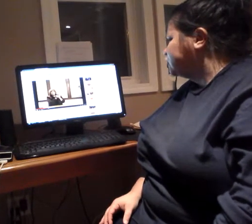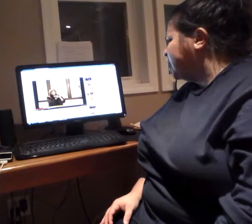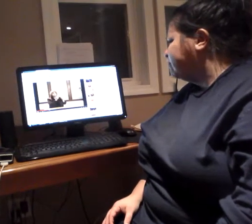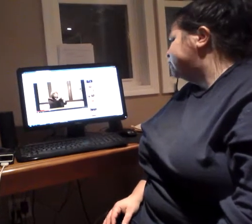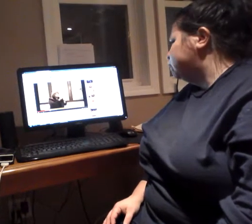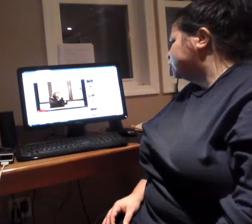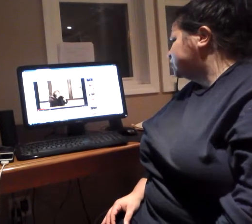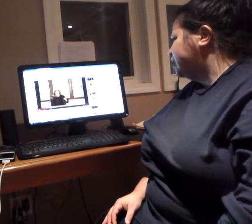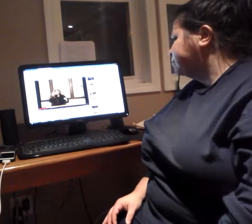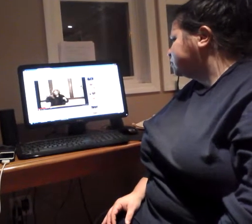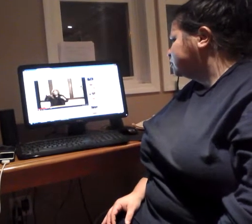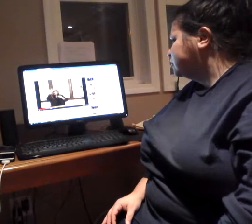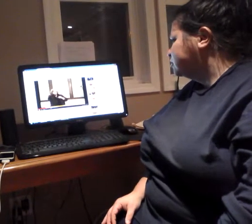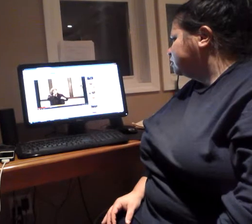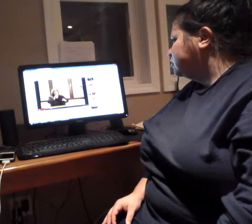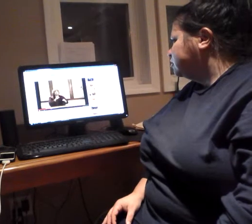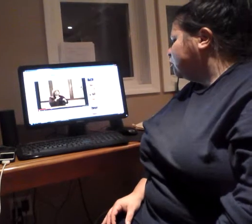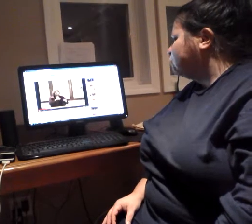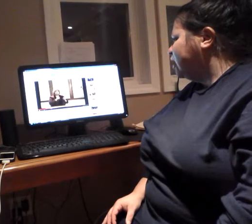a few workshops around